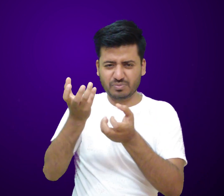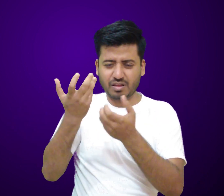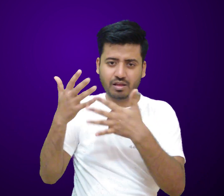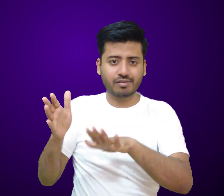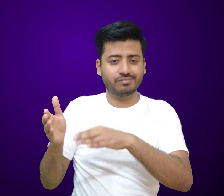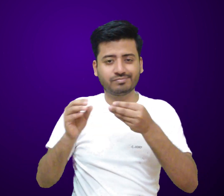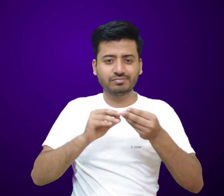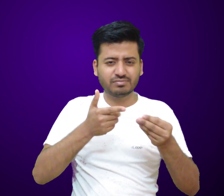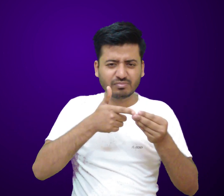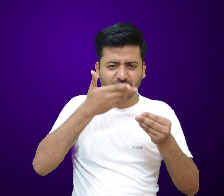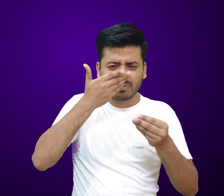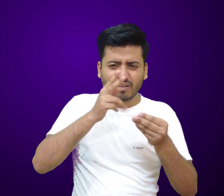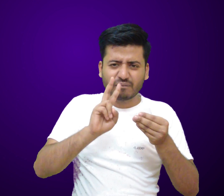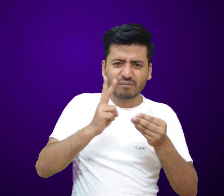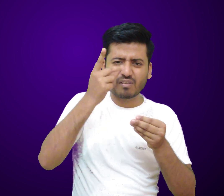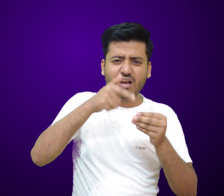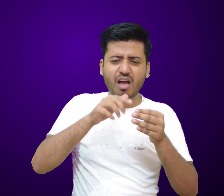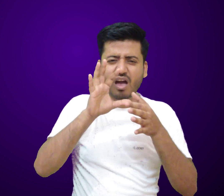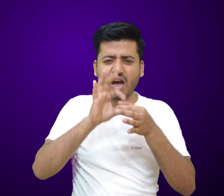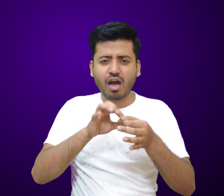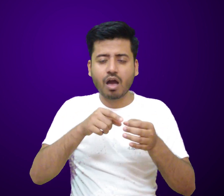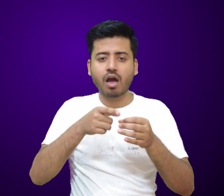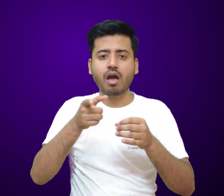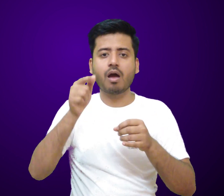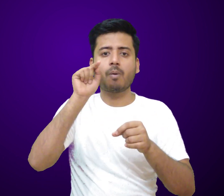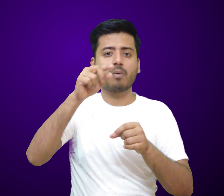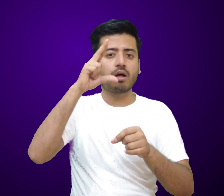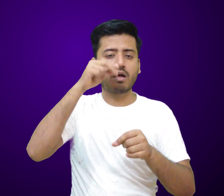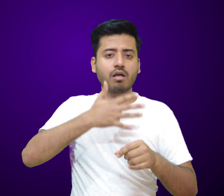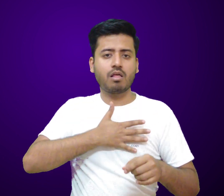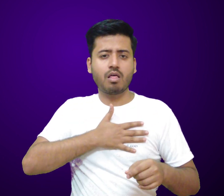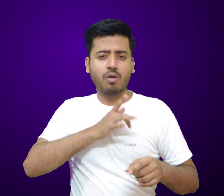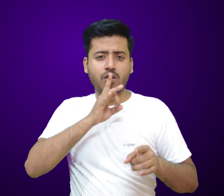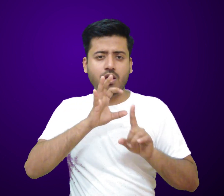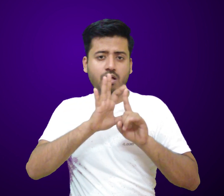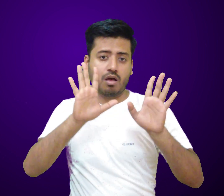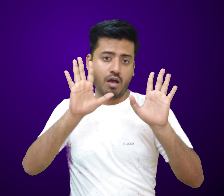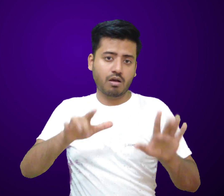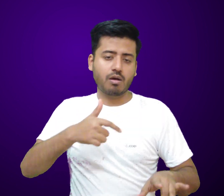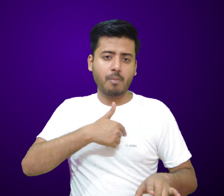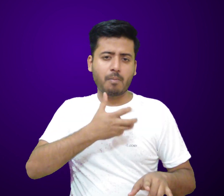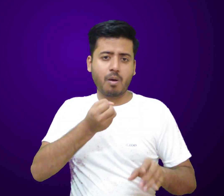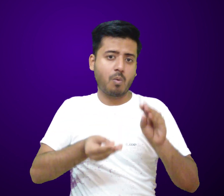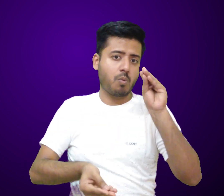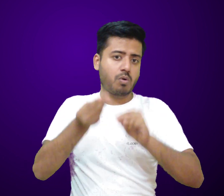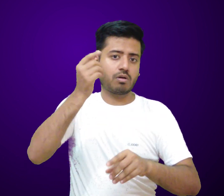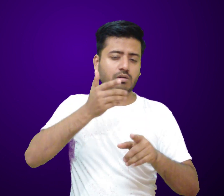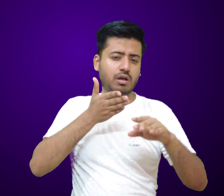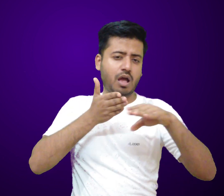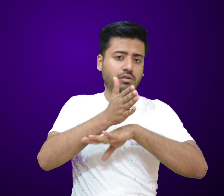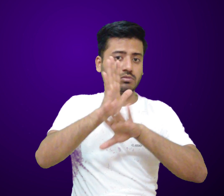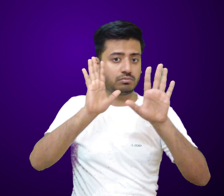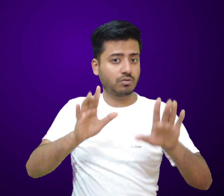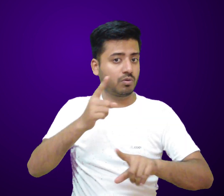and cancer. And he said, We cannot link direct flame cooking with cancer. The carcinogens like heterocyclic amines,